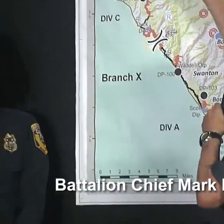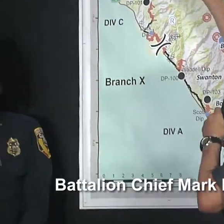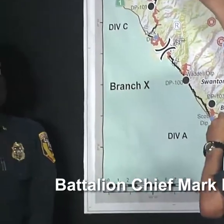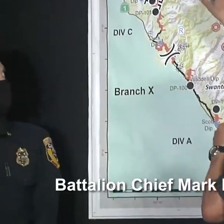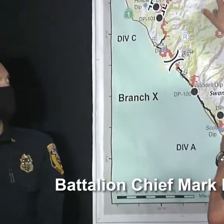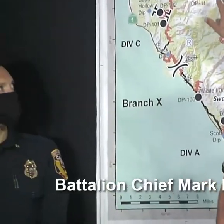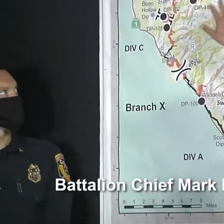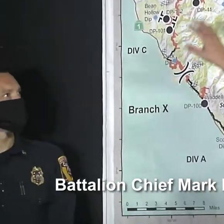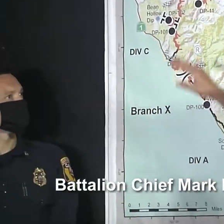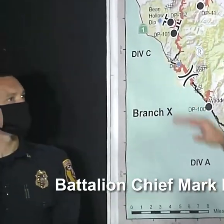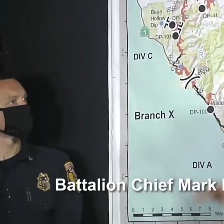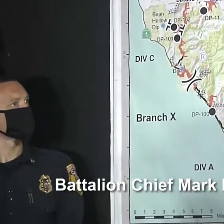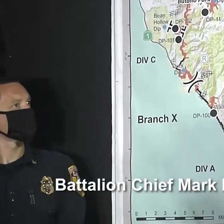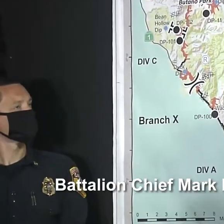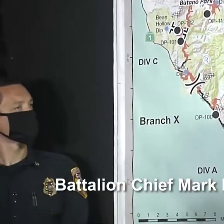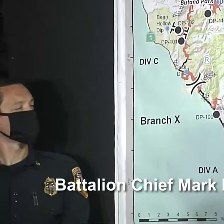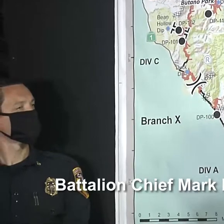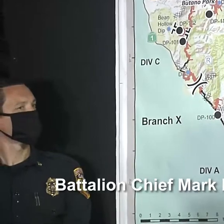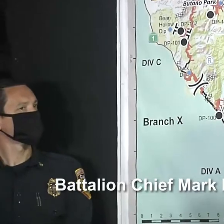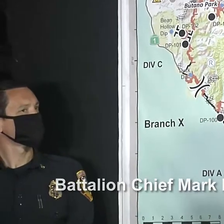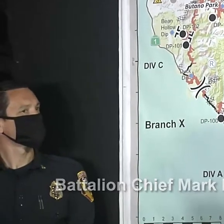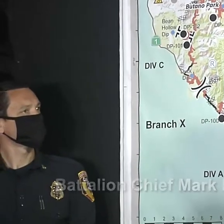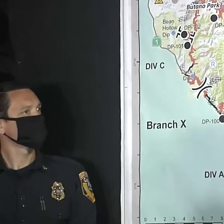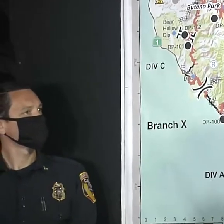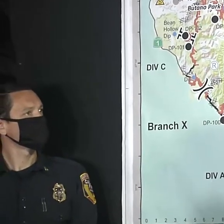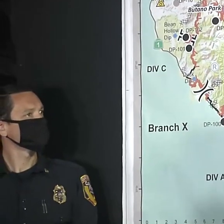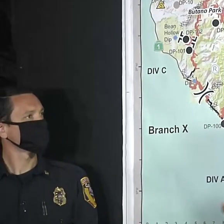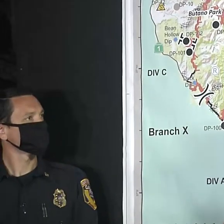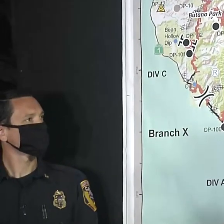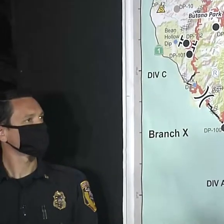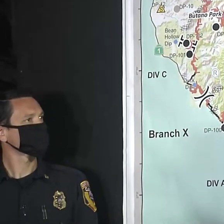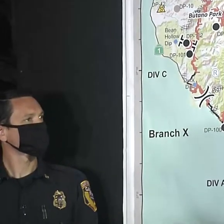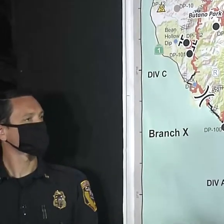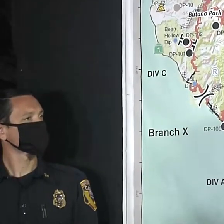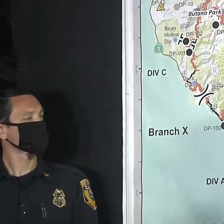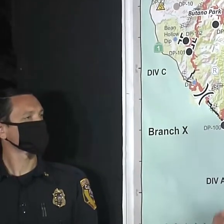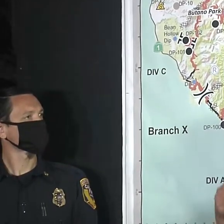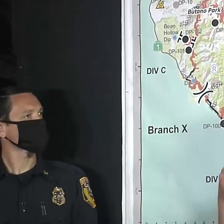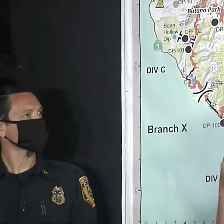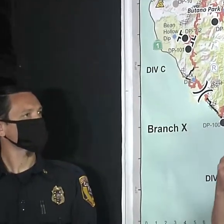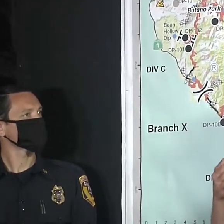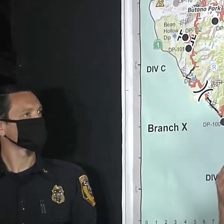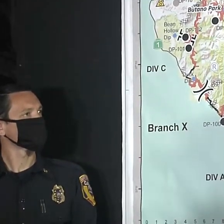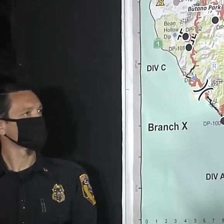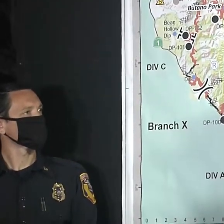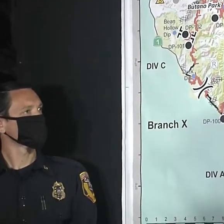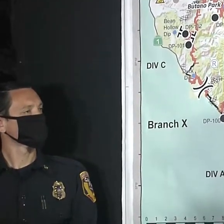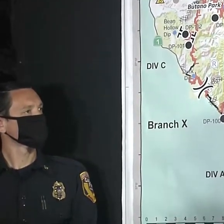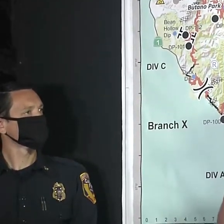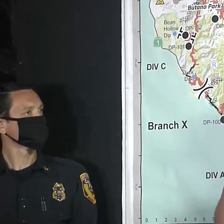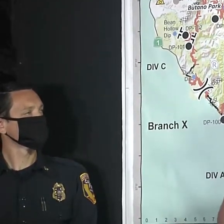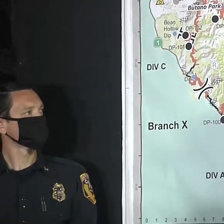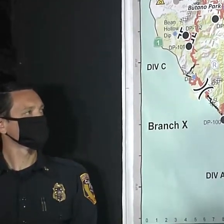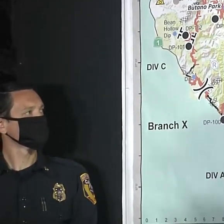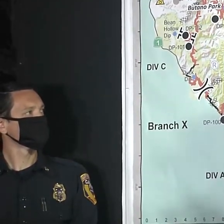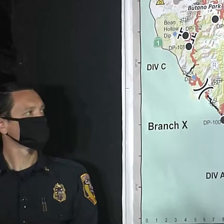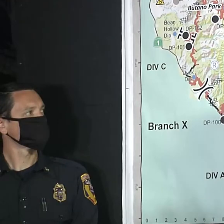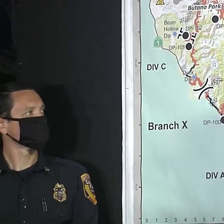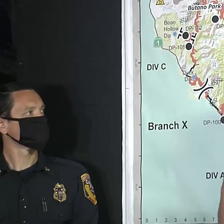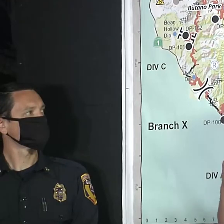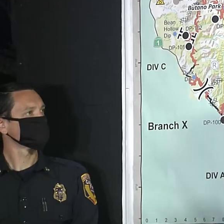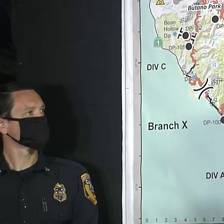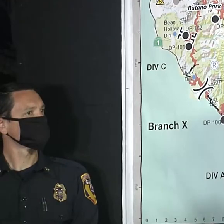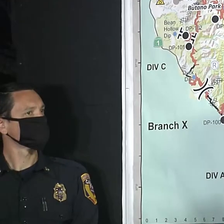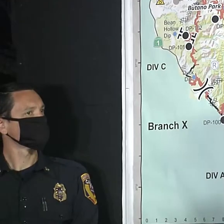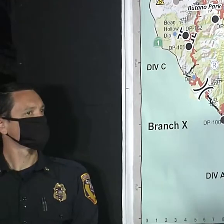can see, we have on the map some black line. What that signifies is that we have the fire extinguished, we are holding it,